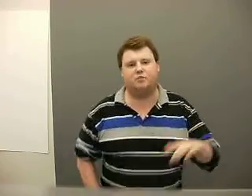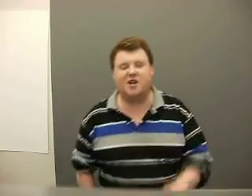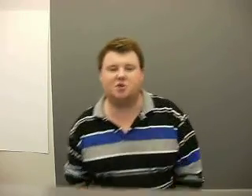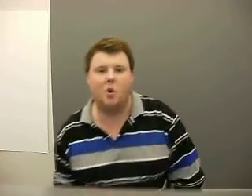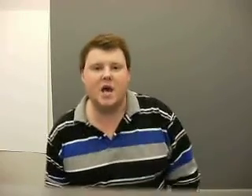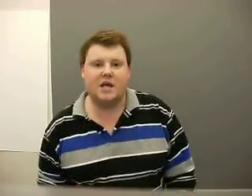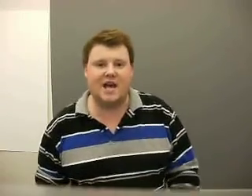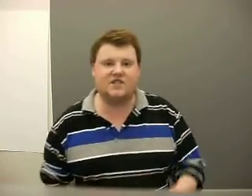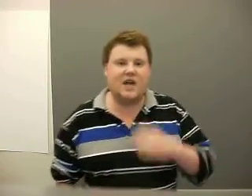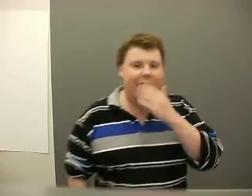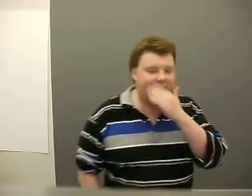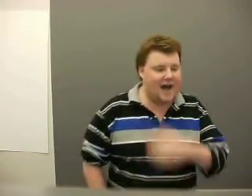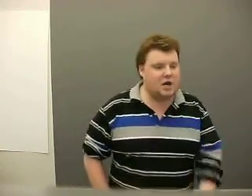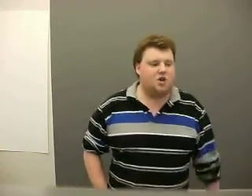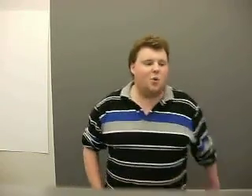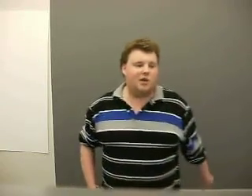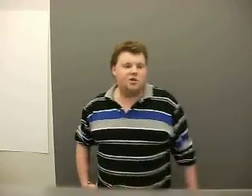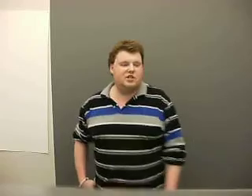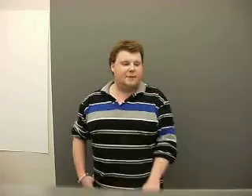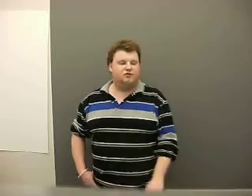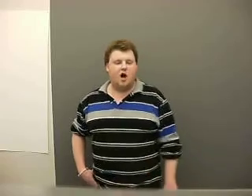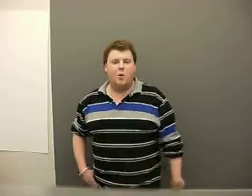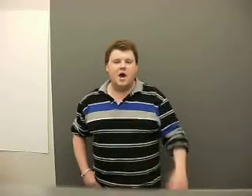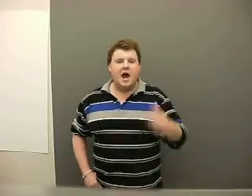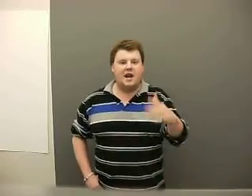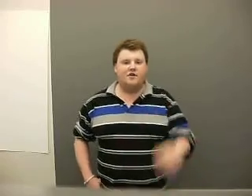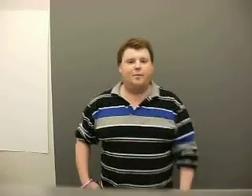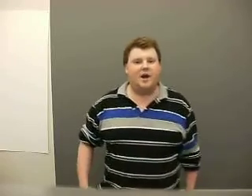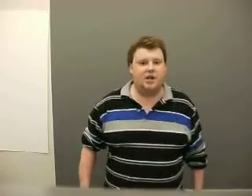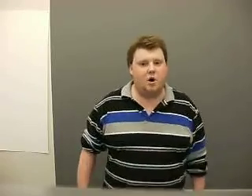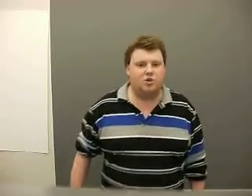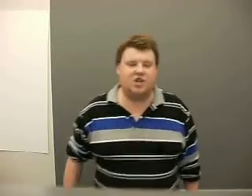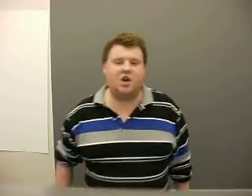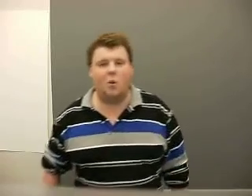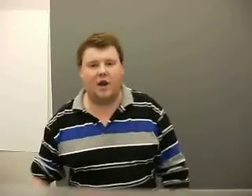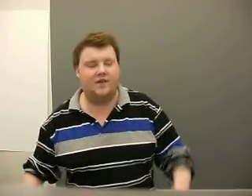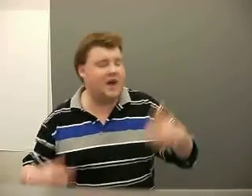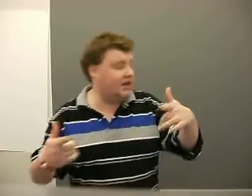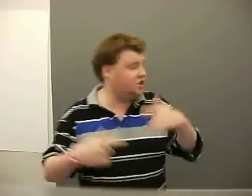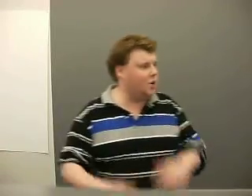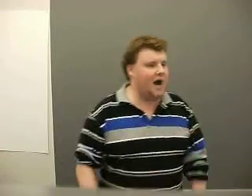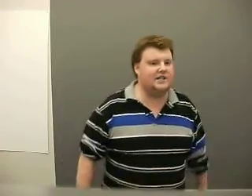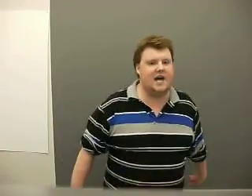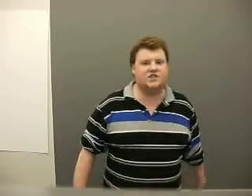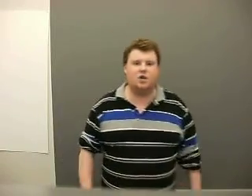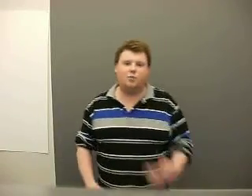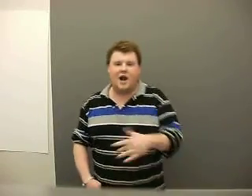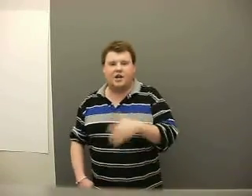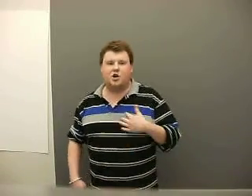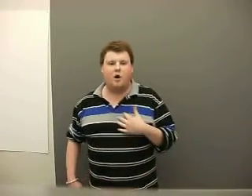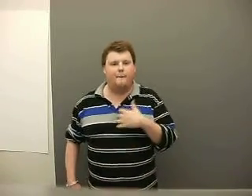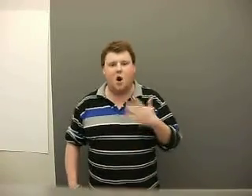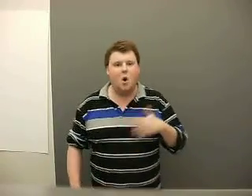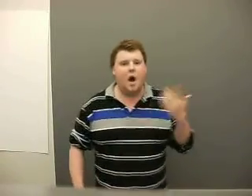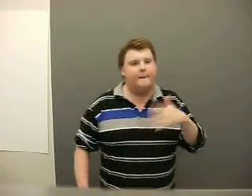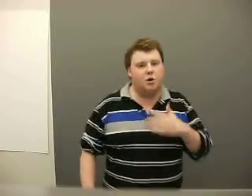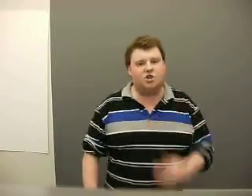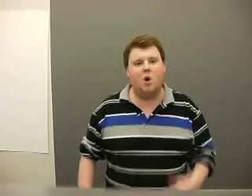it retro. Yes. I got the one-two step flow. And everybody knows they don't want it. There's no contest to neurotic and combo. I'm most new.